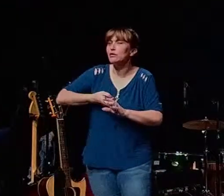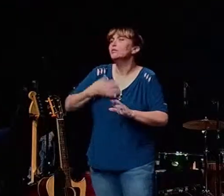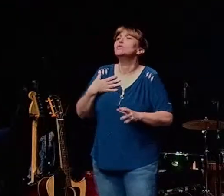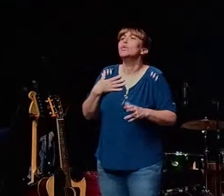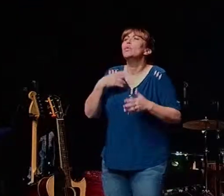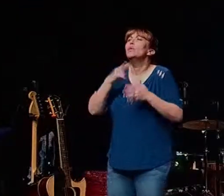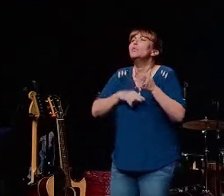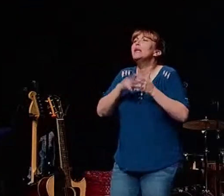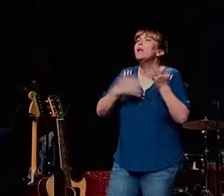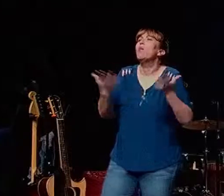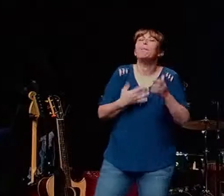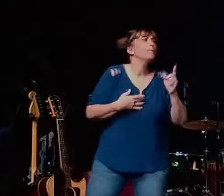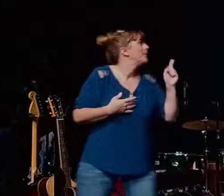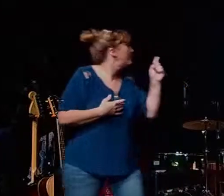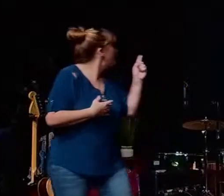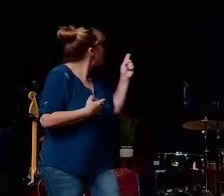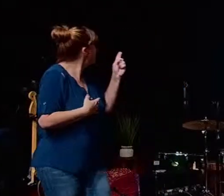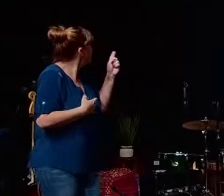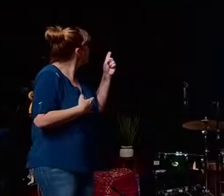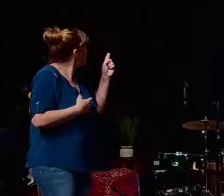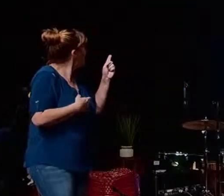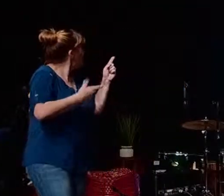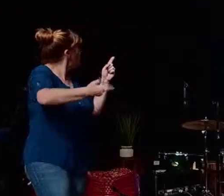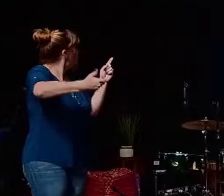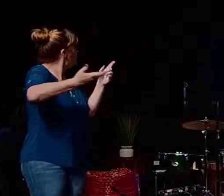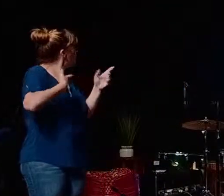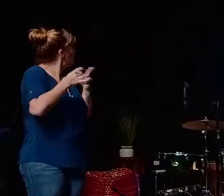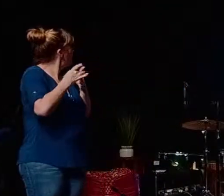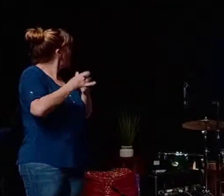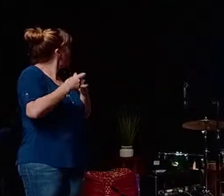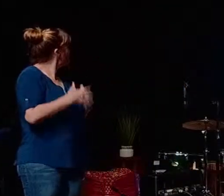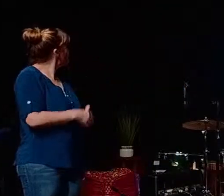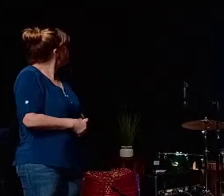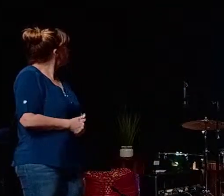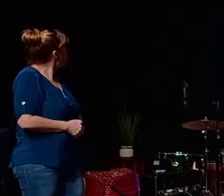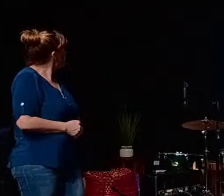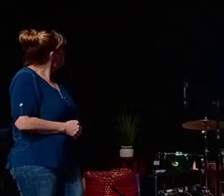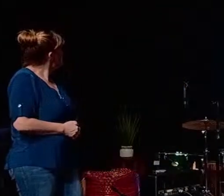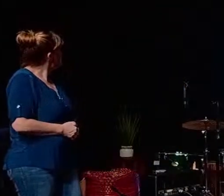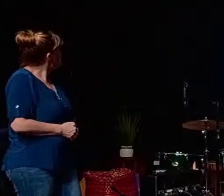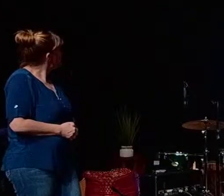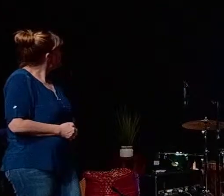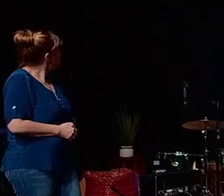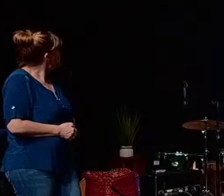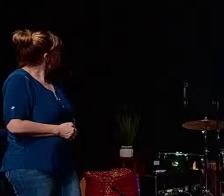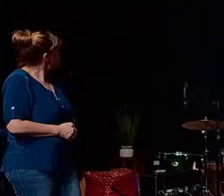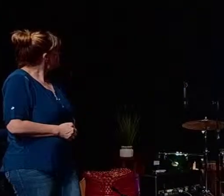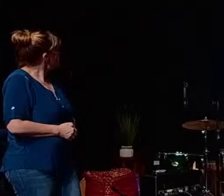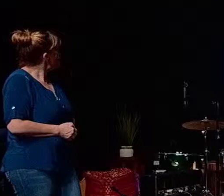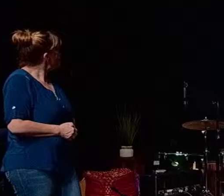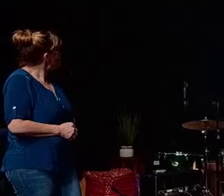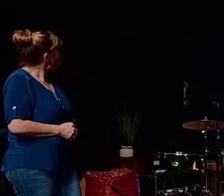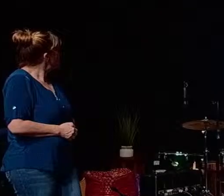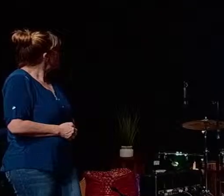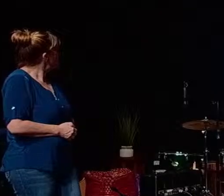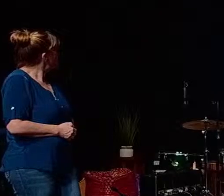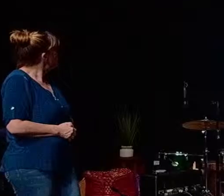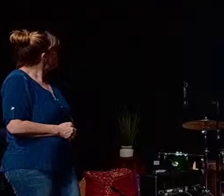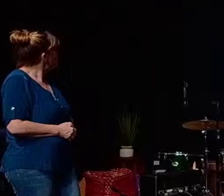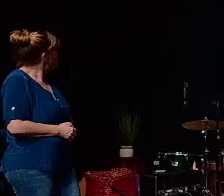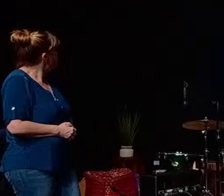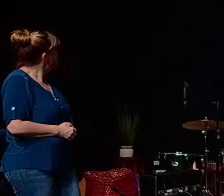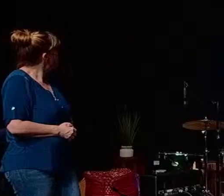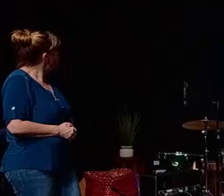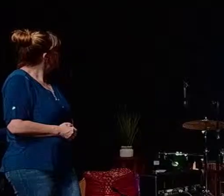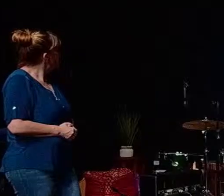reading he was led like a sheep to the slaughter and like a lamb before the share the shearer is silent so he did not open his mouth in his humiliation